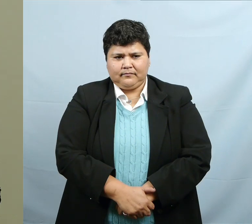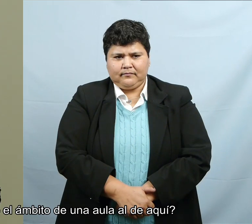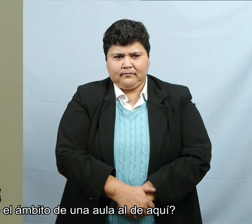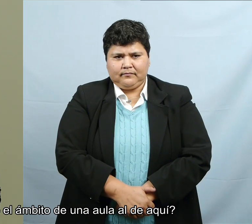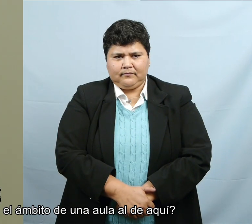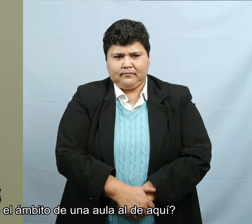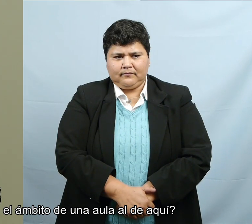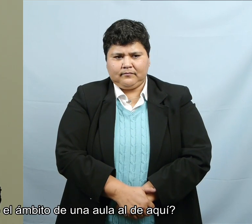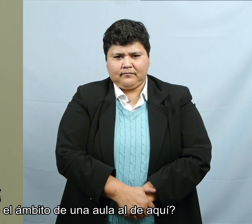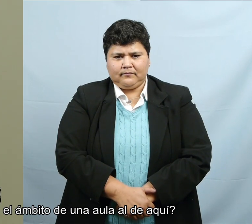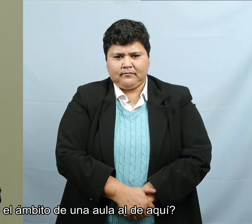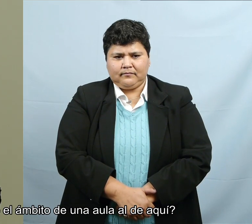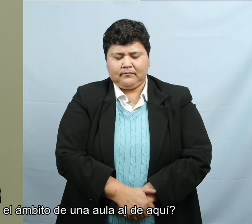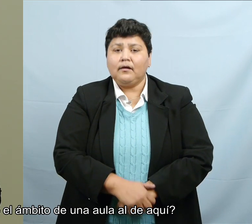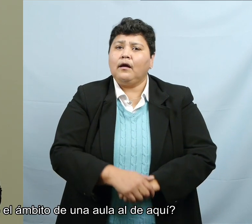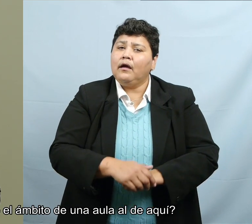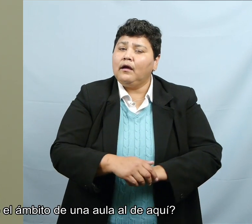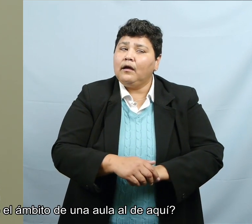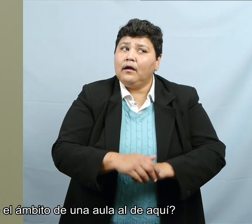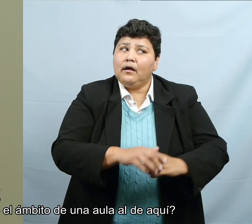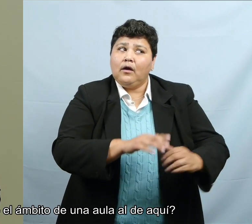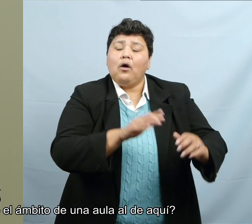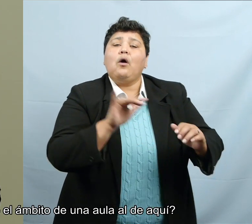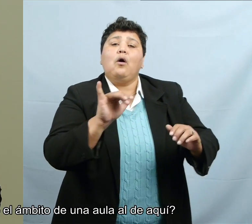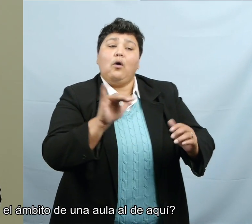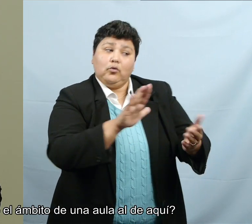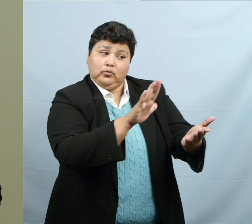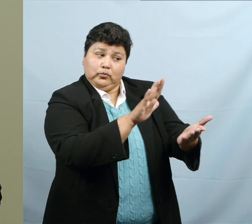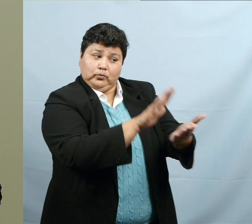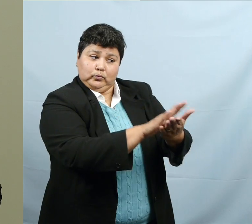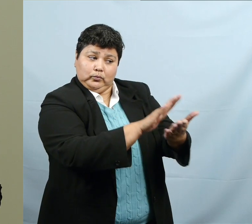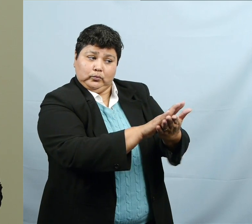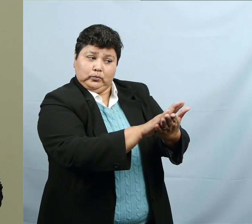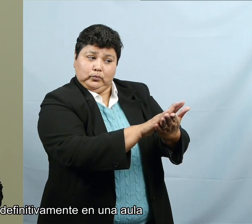How is that different in a class setting versus here?